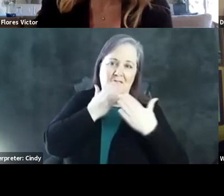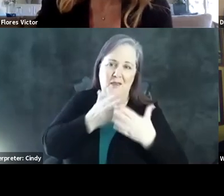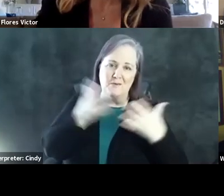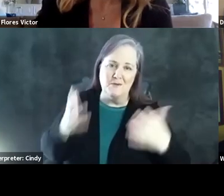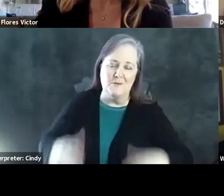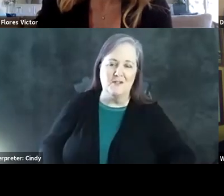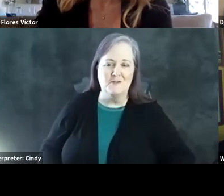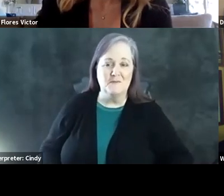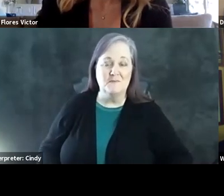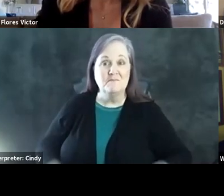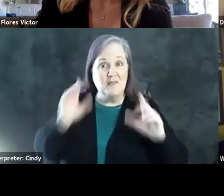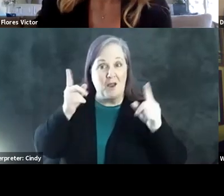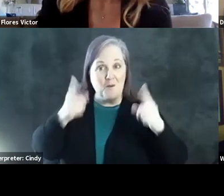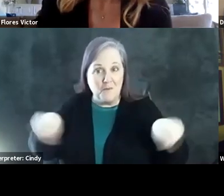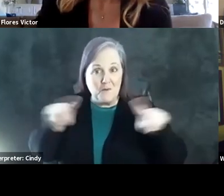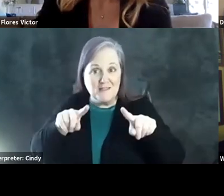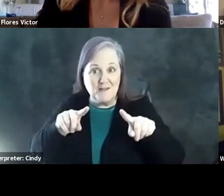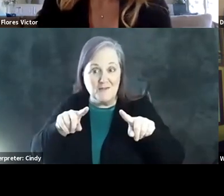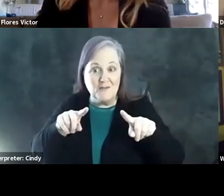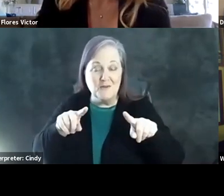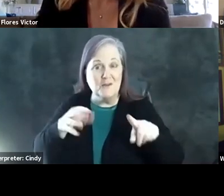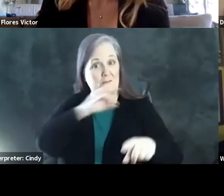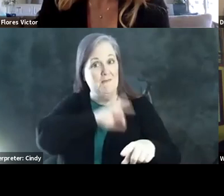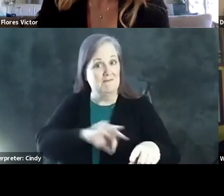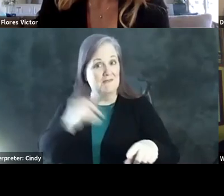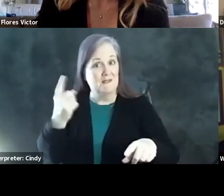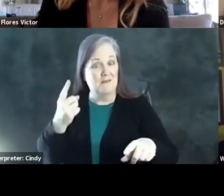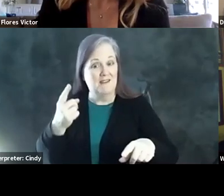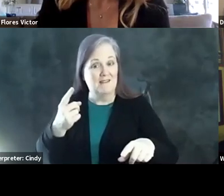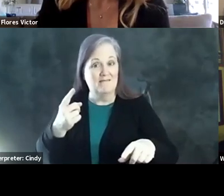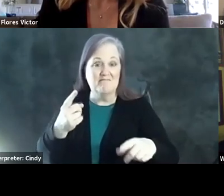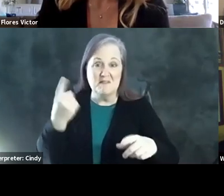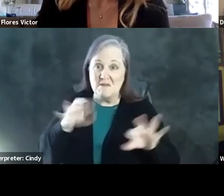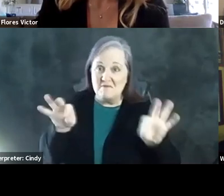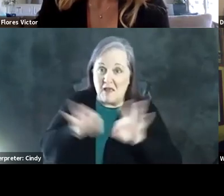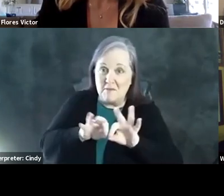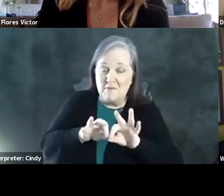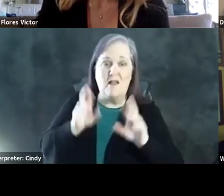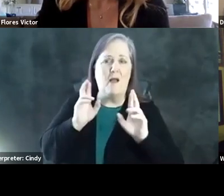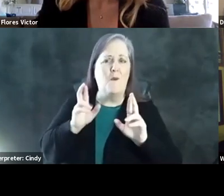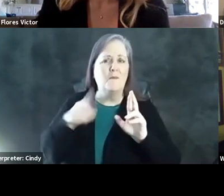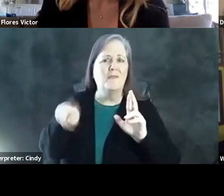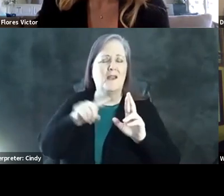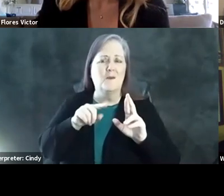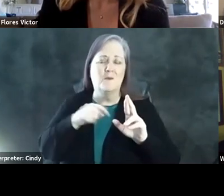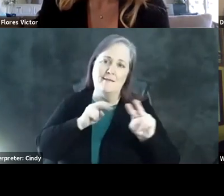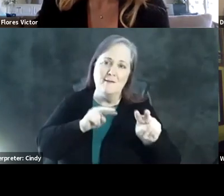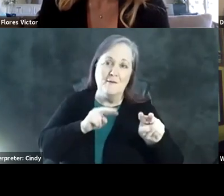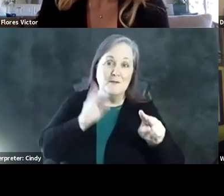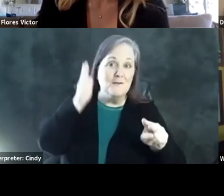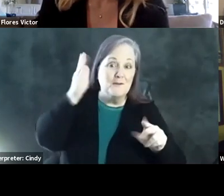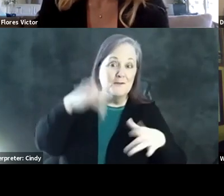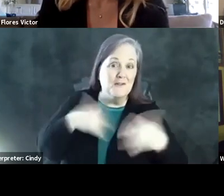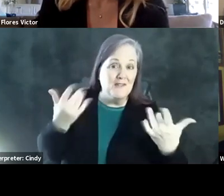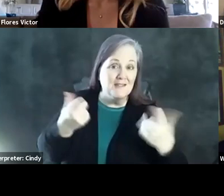And I hope that the rest of you, I got something from this of value. I hope you'll also look forward to future events